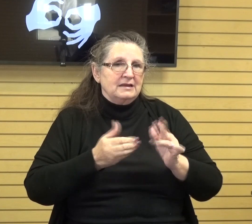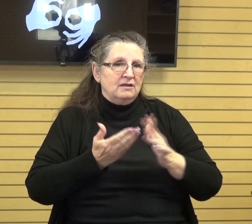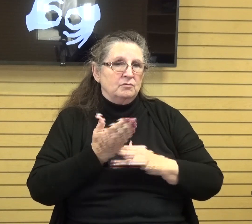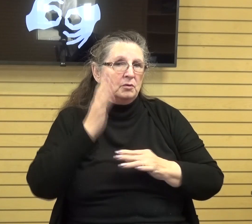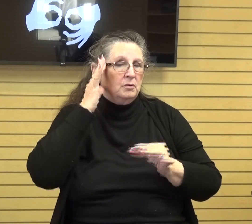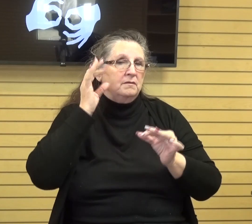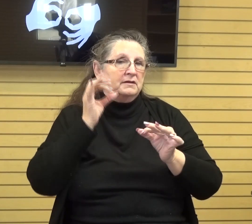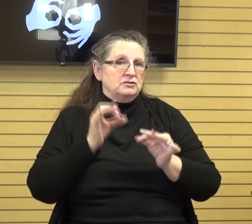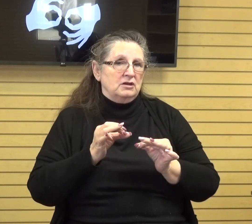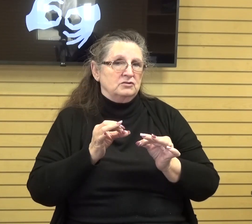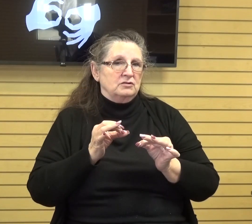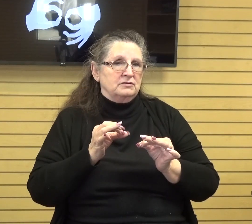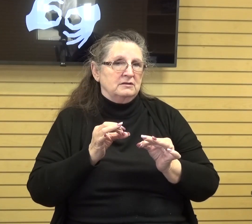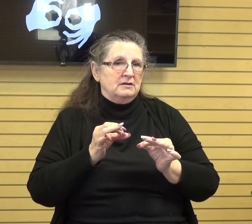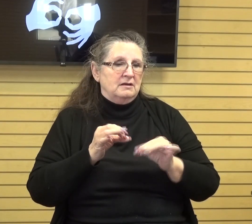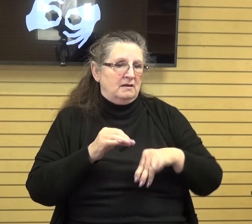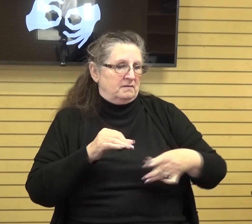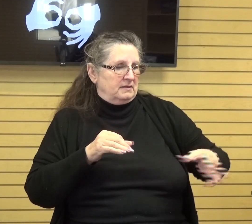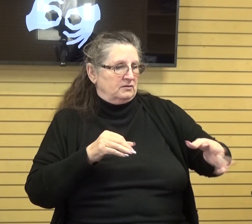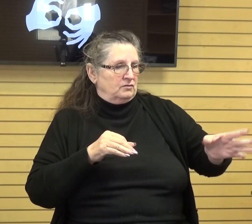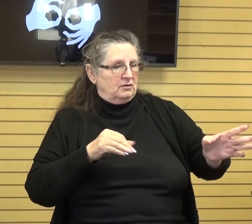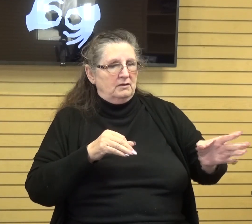they are excluded from the assembly of the righteous